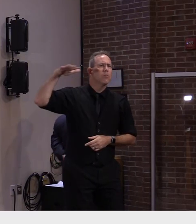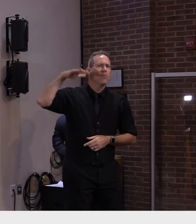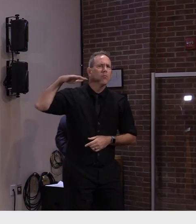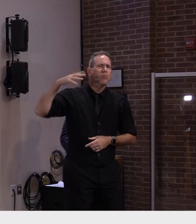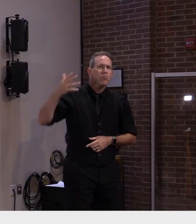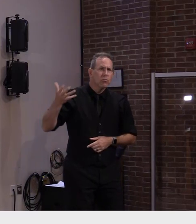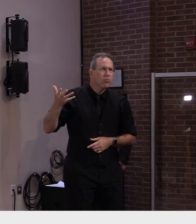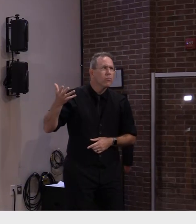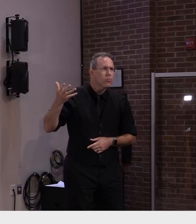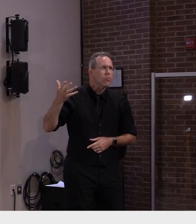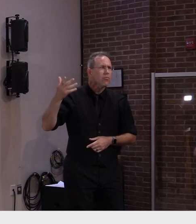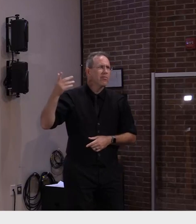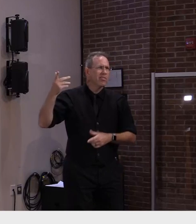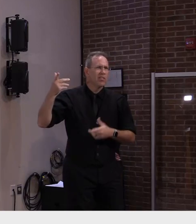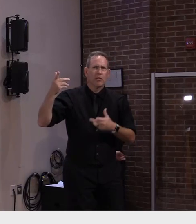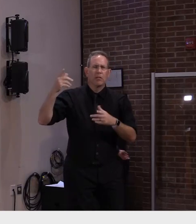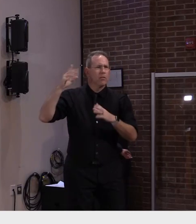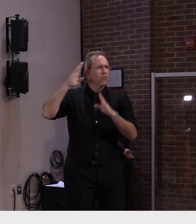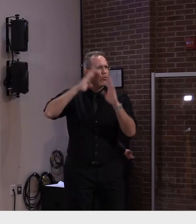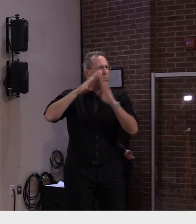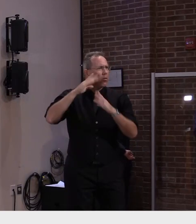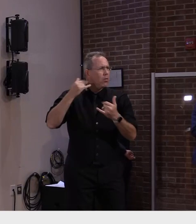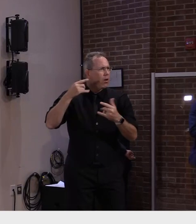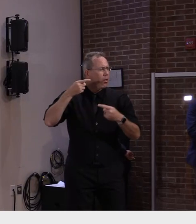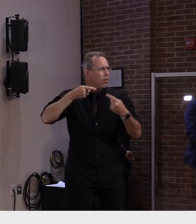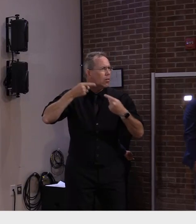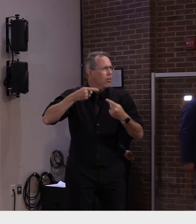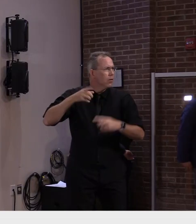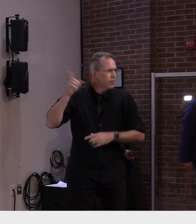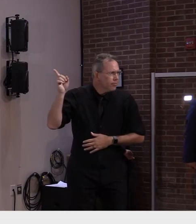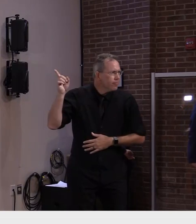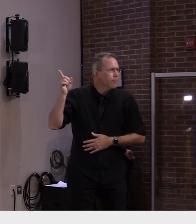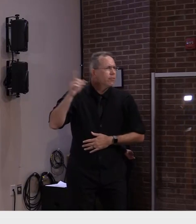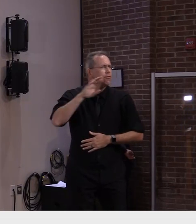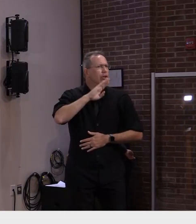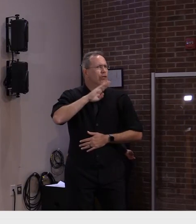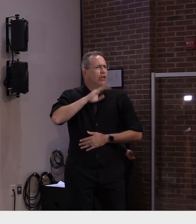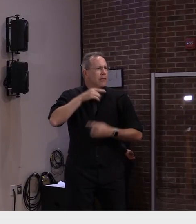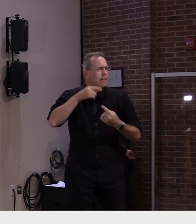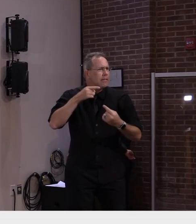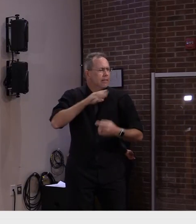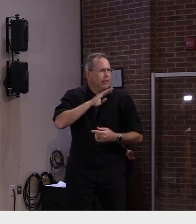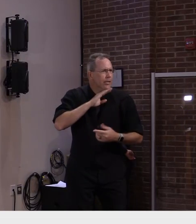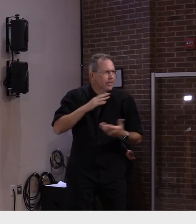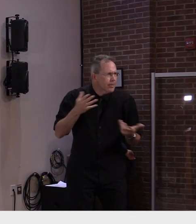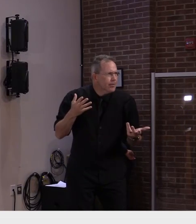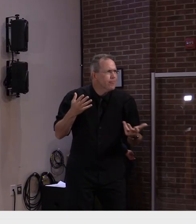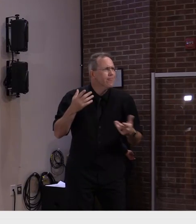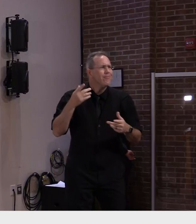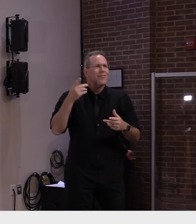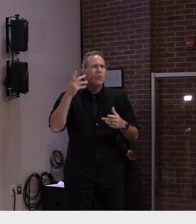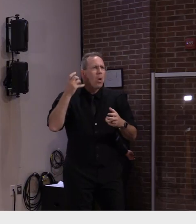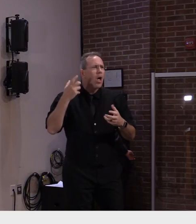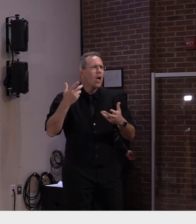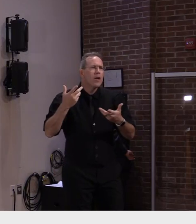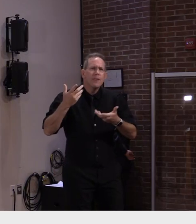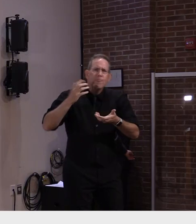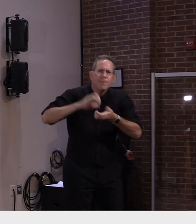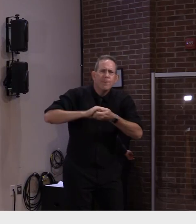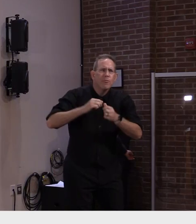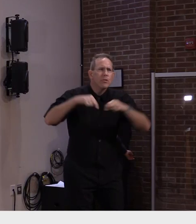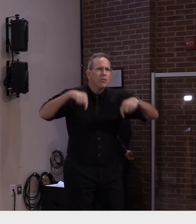showed their frustration that the United States government continues to say that they're working closely with the Canadian